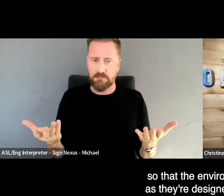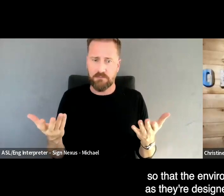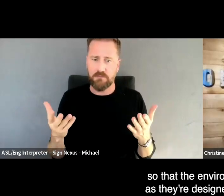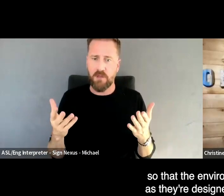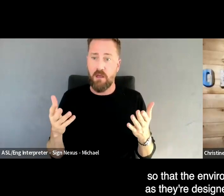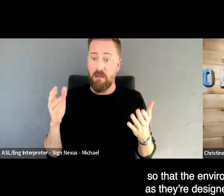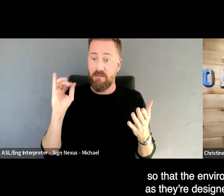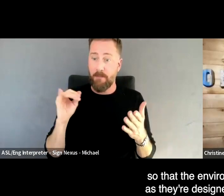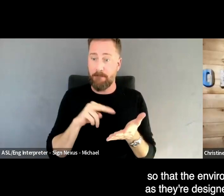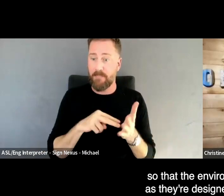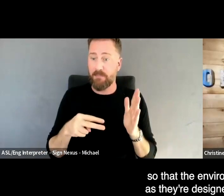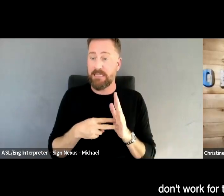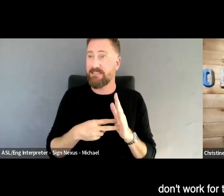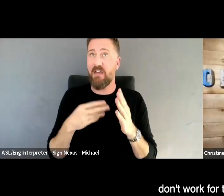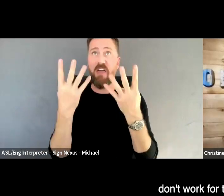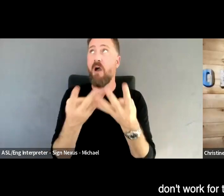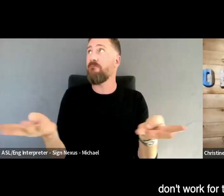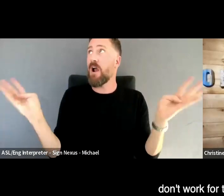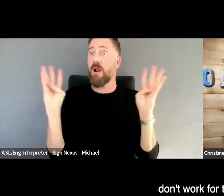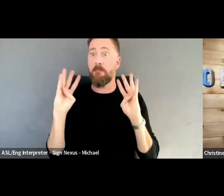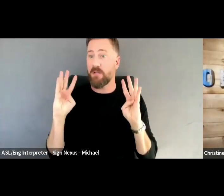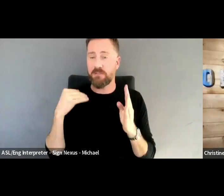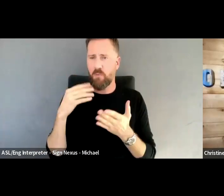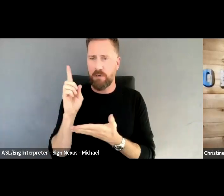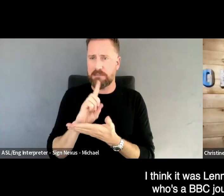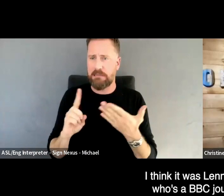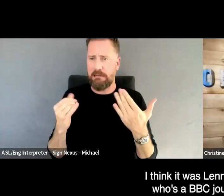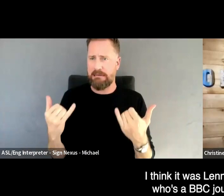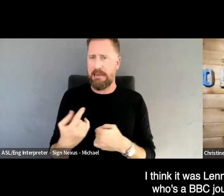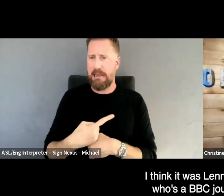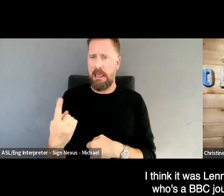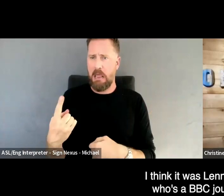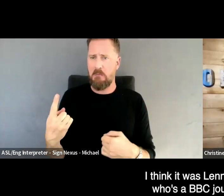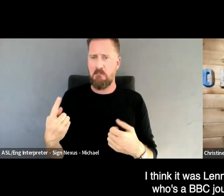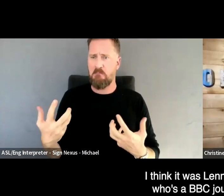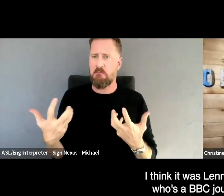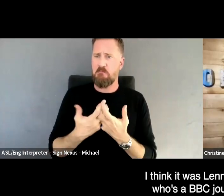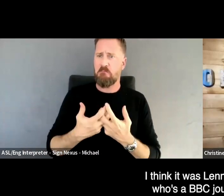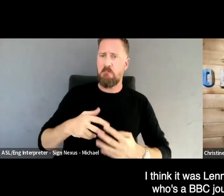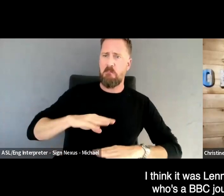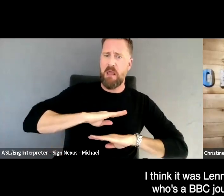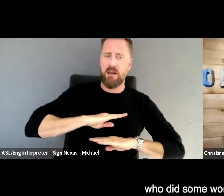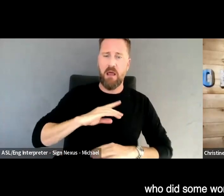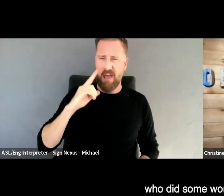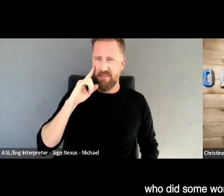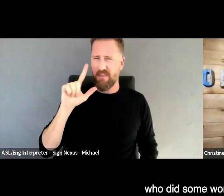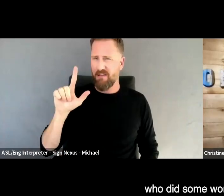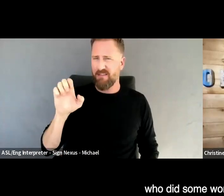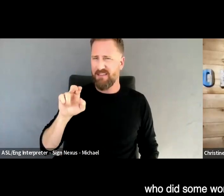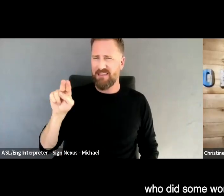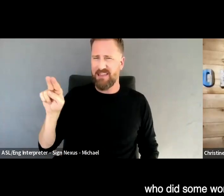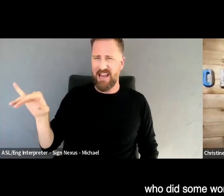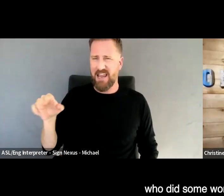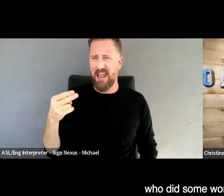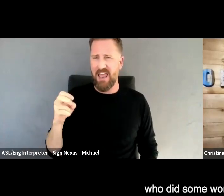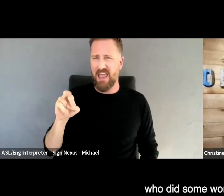environments as they're designed today don't work for them. I think it was Lenny Henry, who's a BBC journalist, who did some